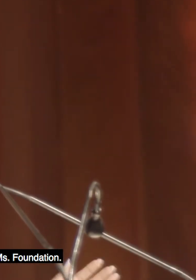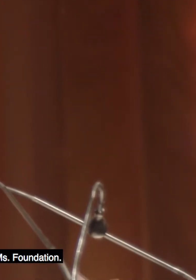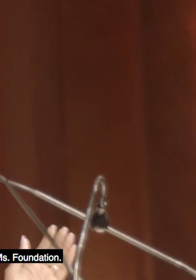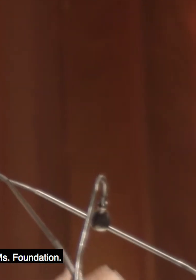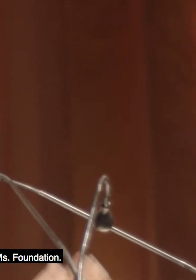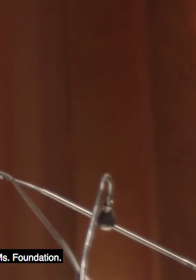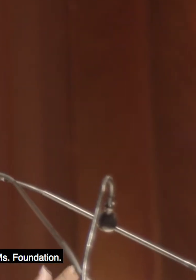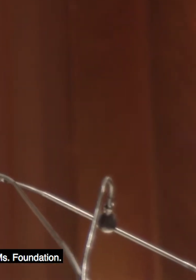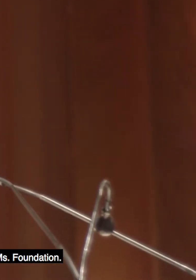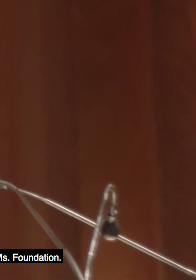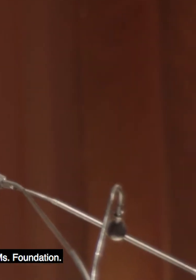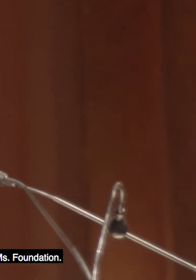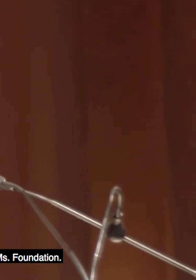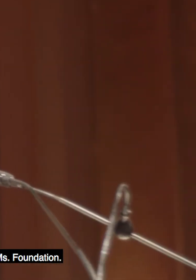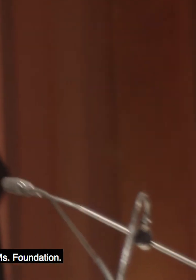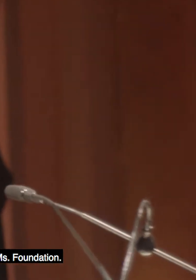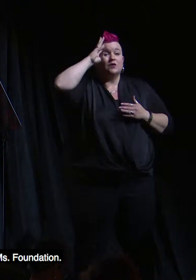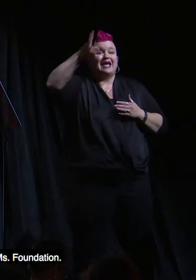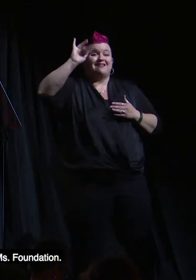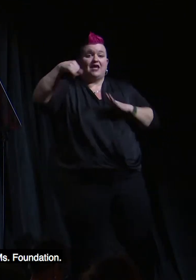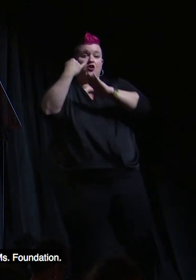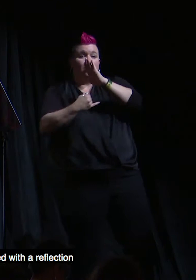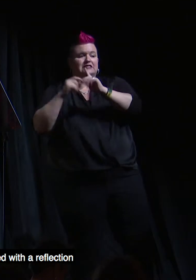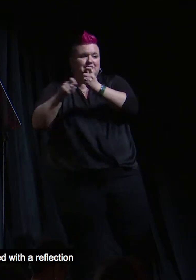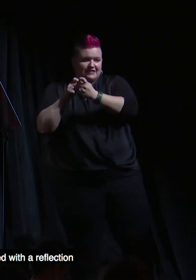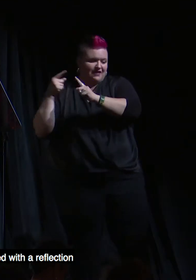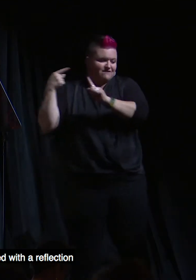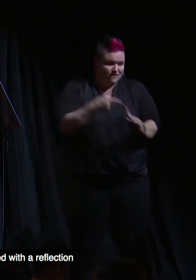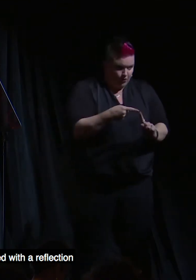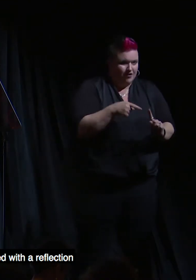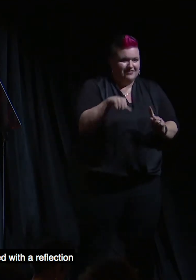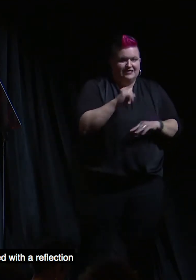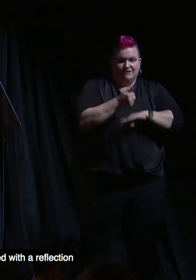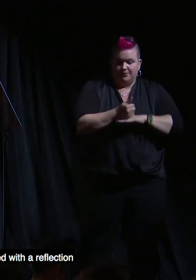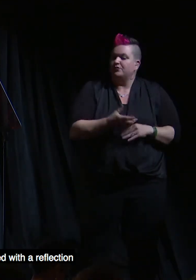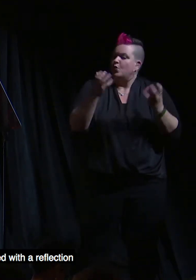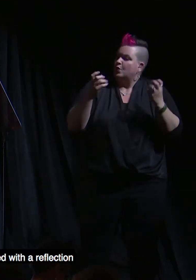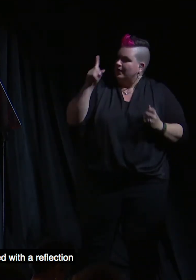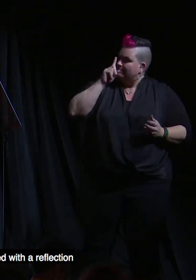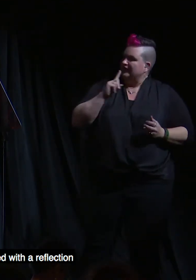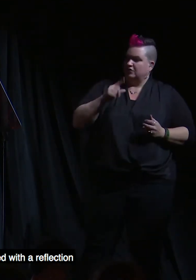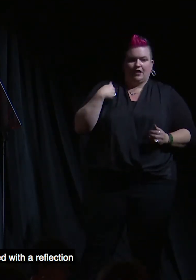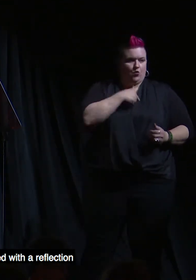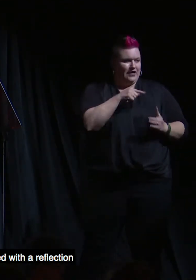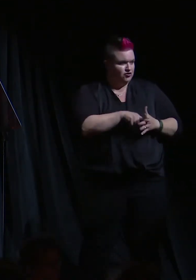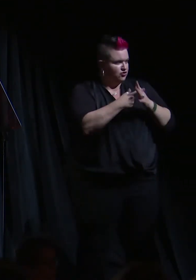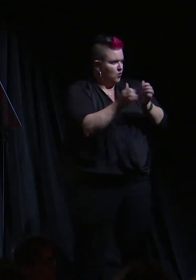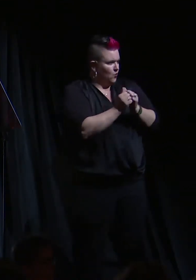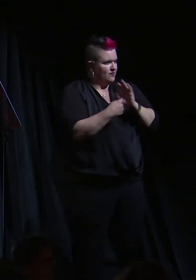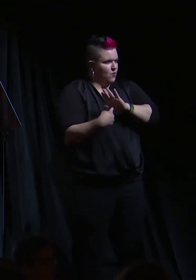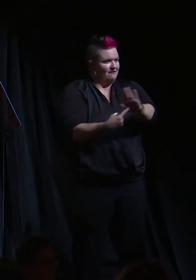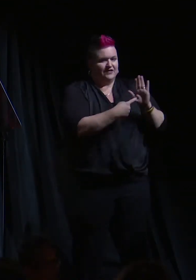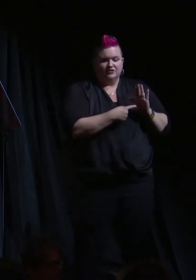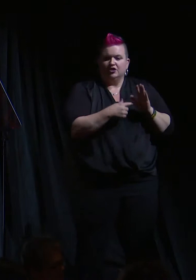She created this art specifically for the Ms. Foundation. And we wanted to make sure that we started with a reflection